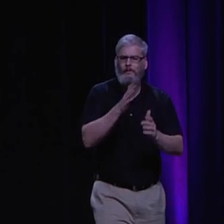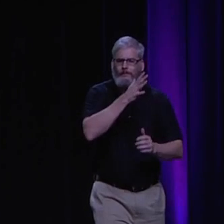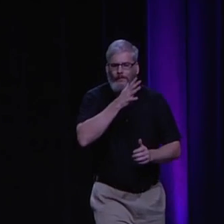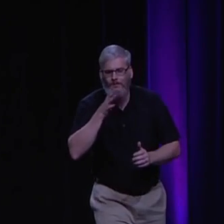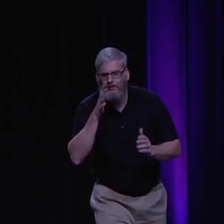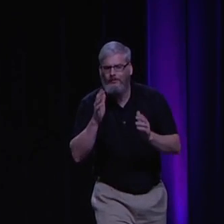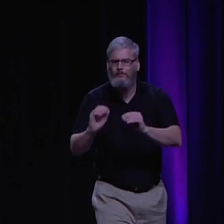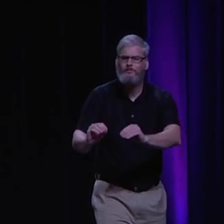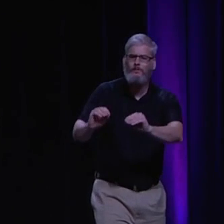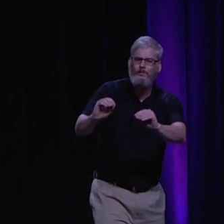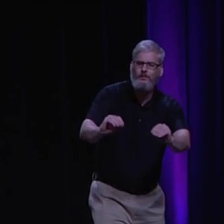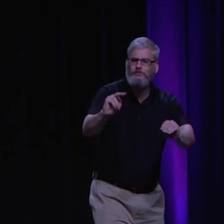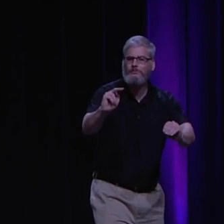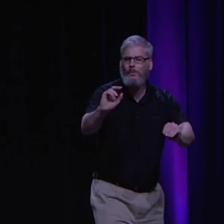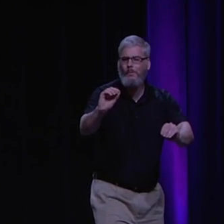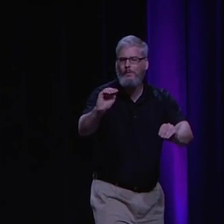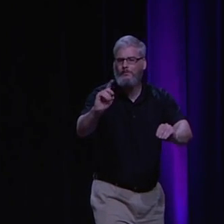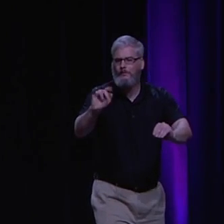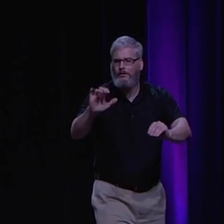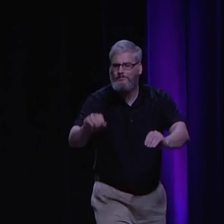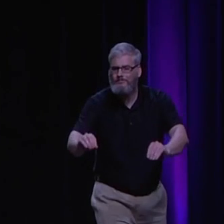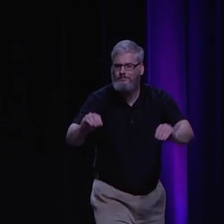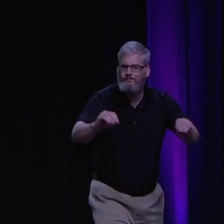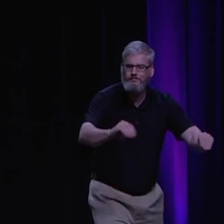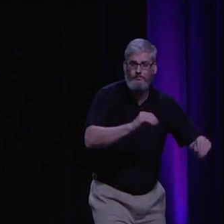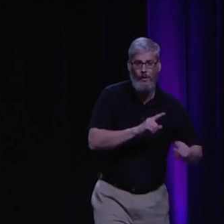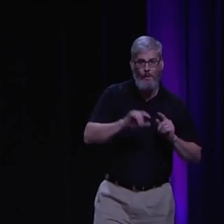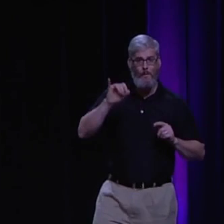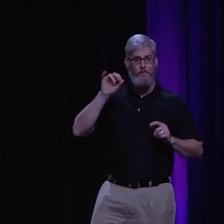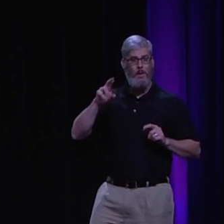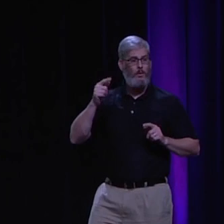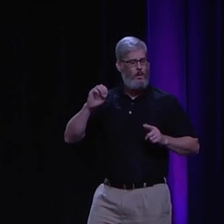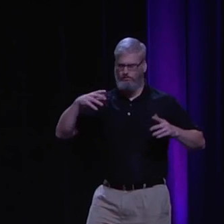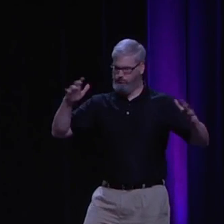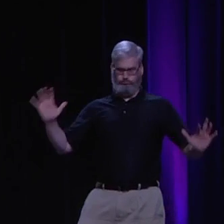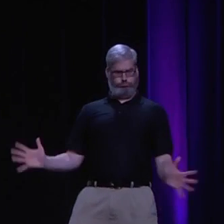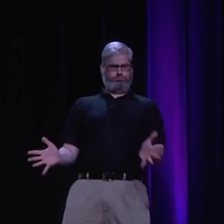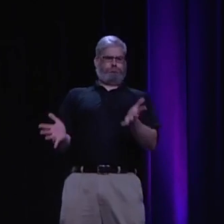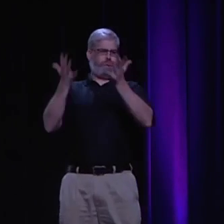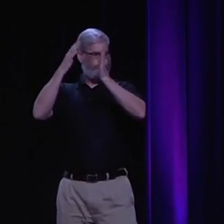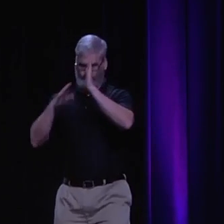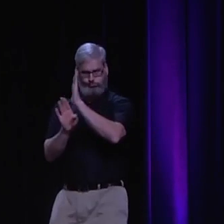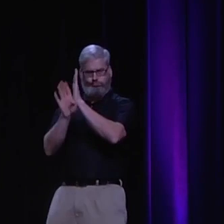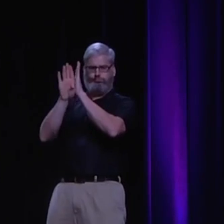boomed, populations grew. Before that, farming was more difficult. Maybe people were more migrant. But with the